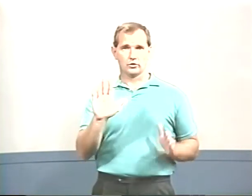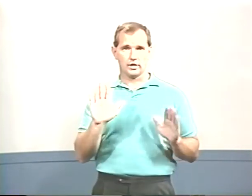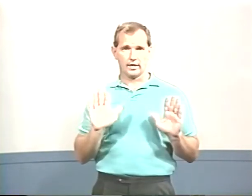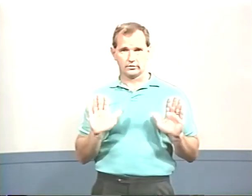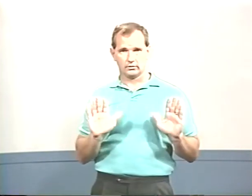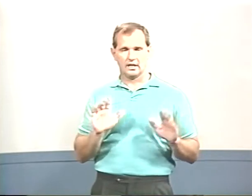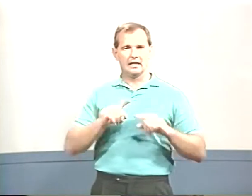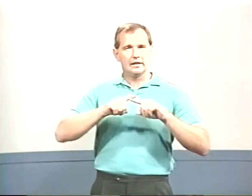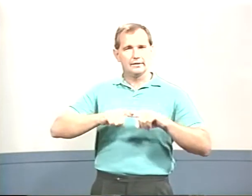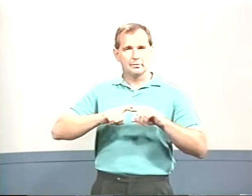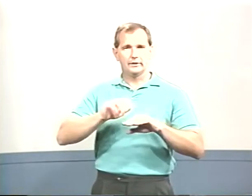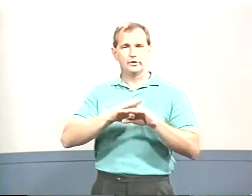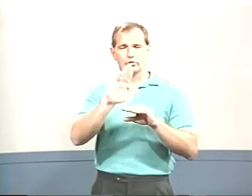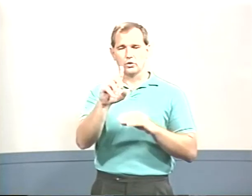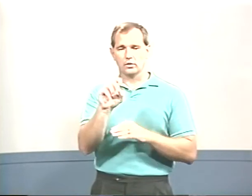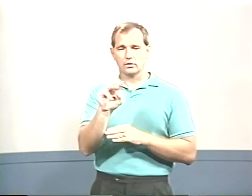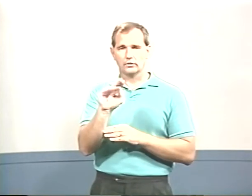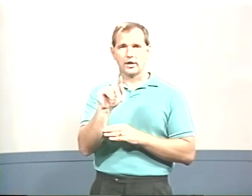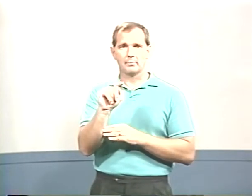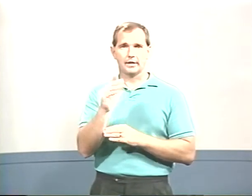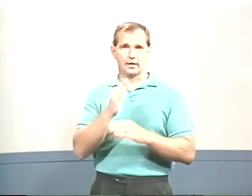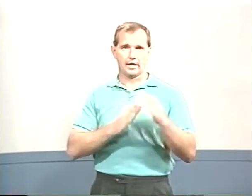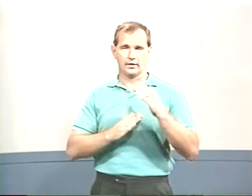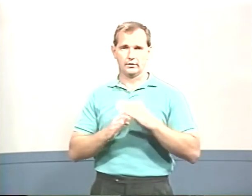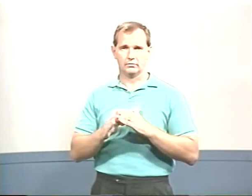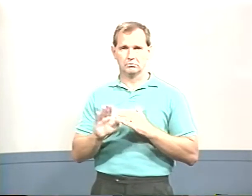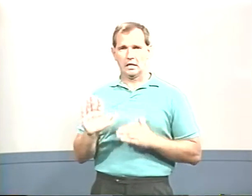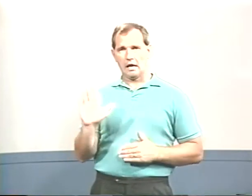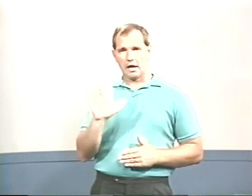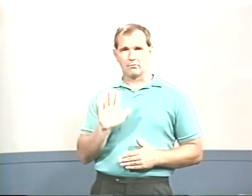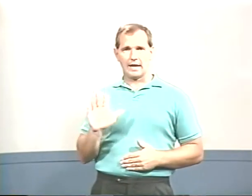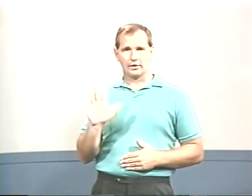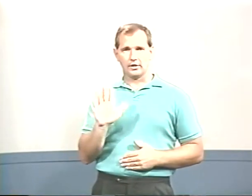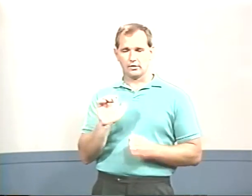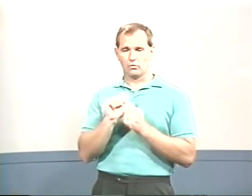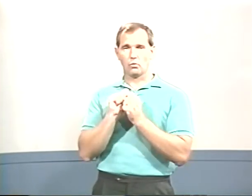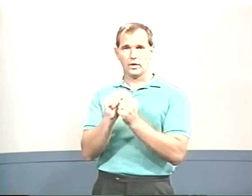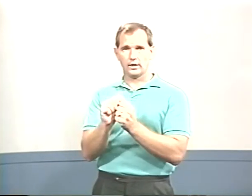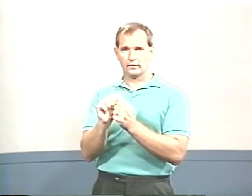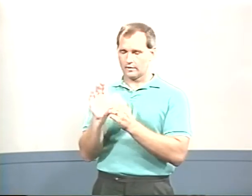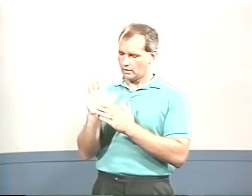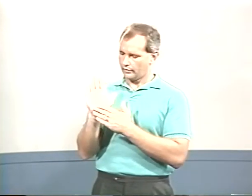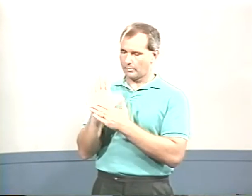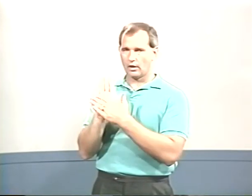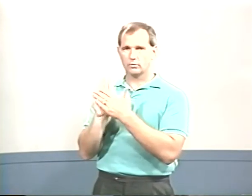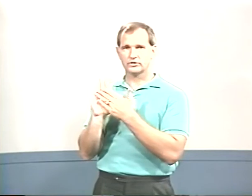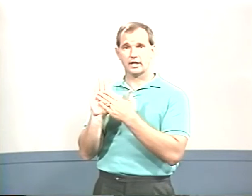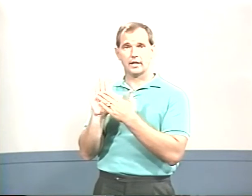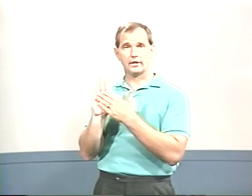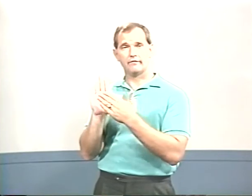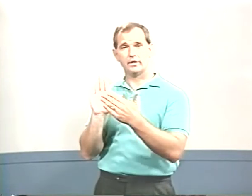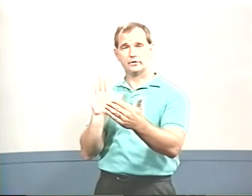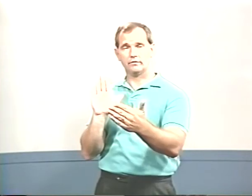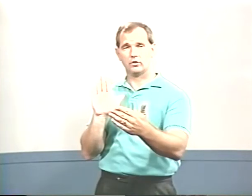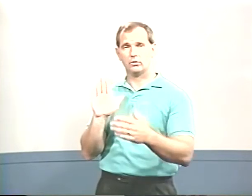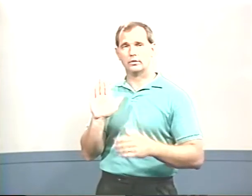chest, depending on your dominant hand, about here with the palm side facing forward.